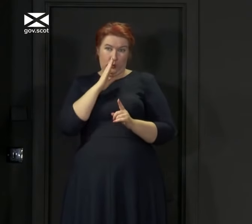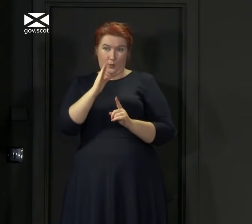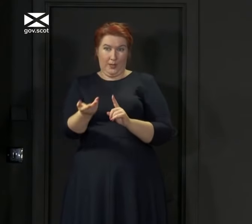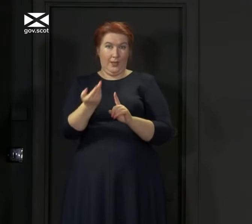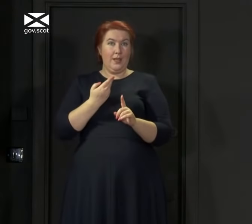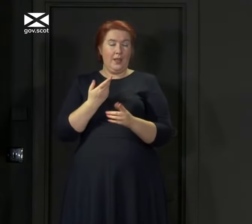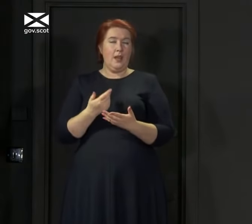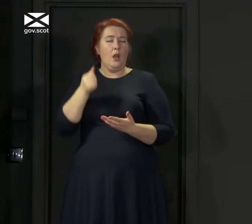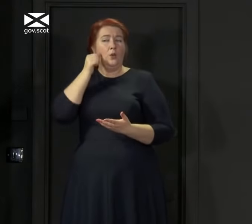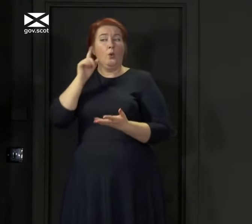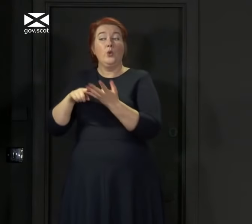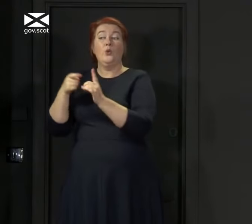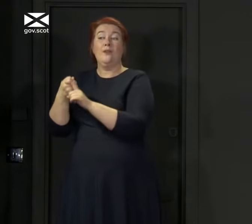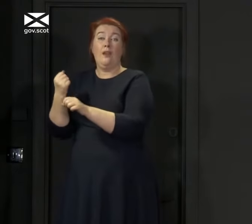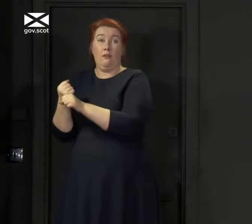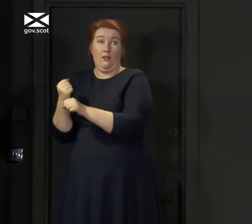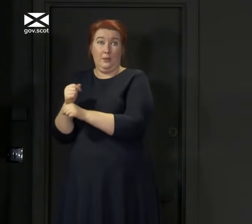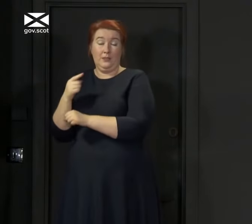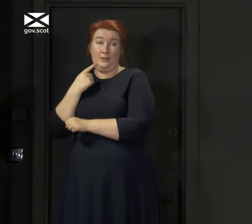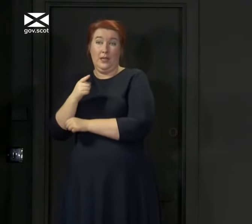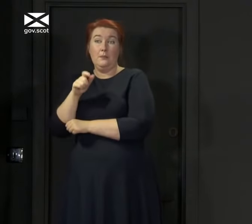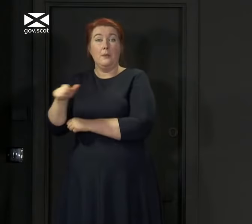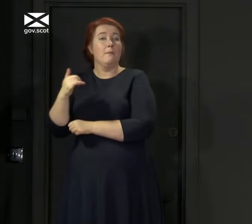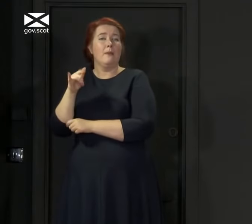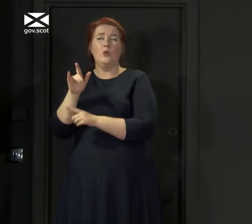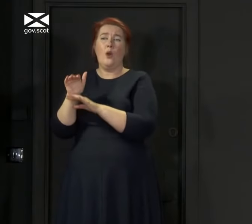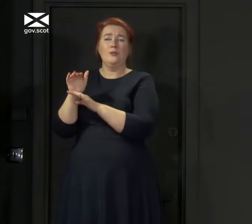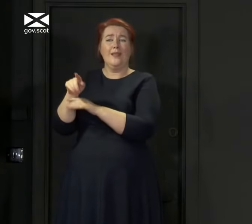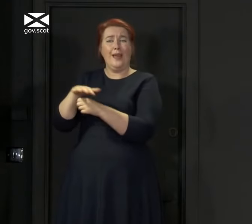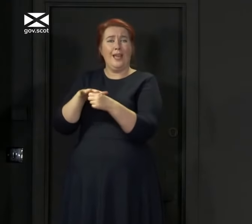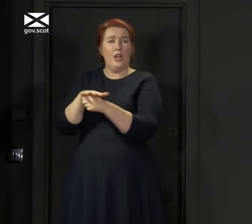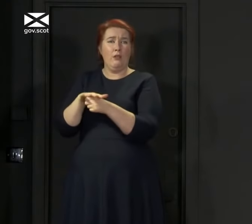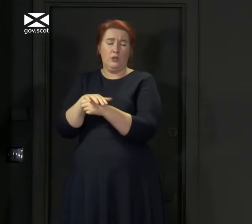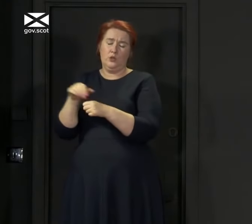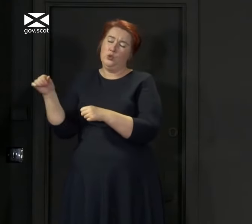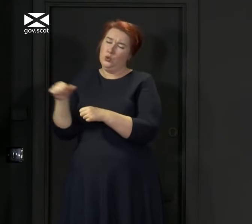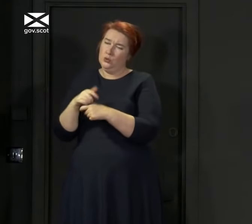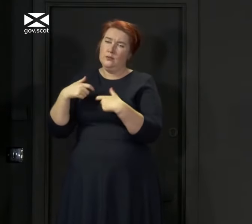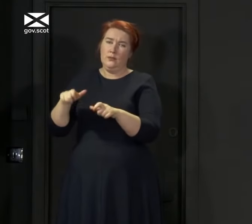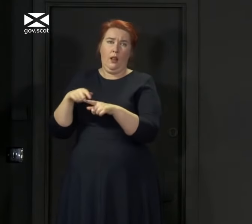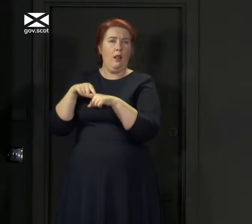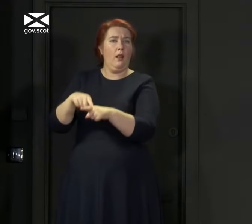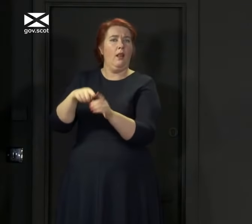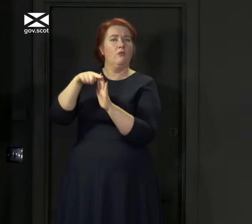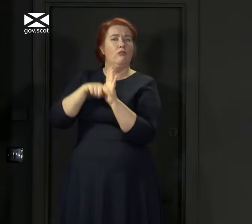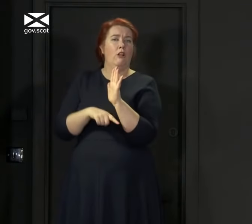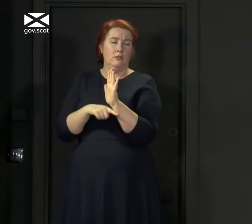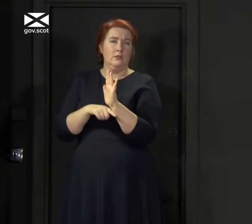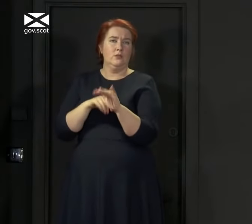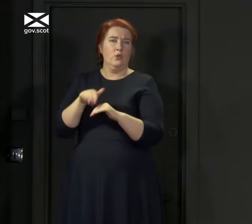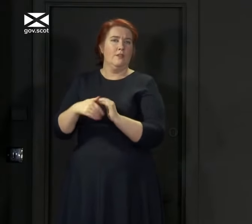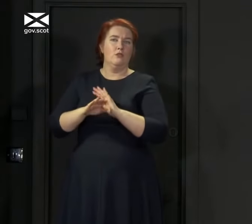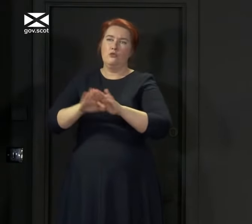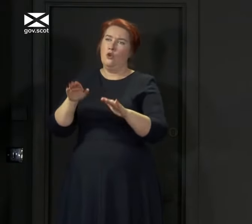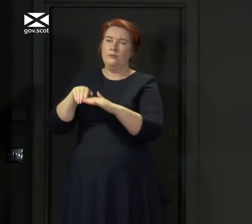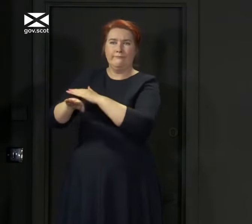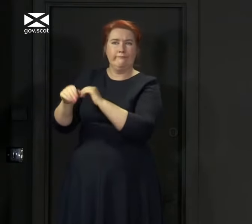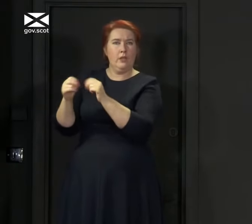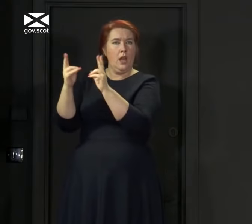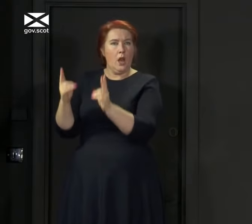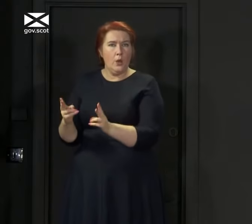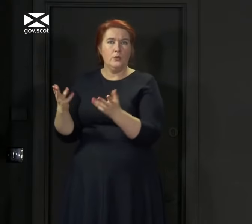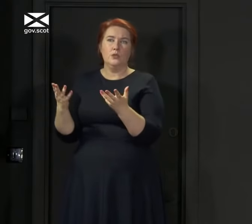government are saying to people in these areas that even if they're outside those areas, they should comply with the restrictions about not meeting outside